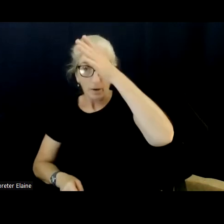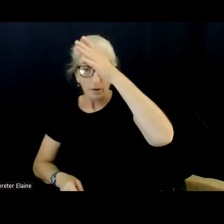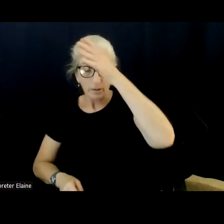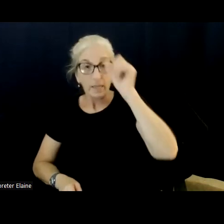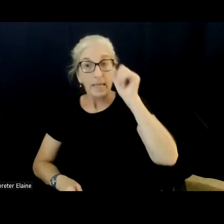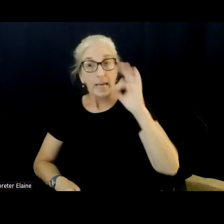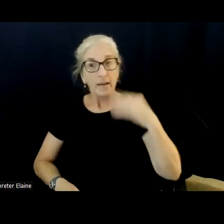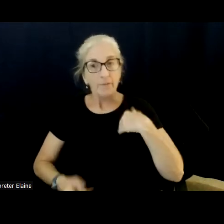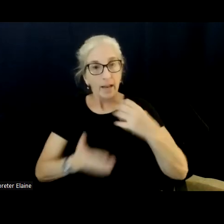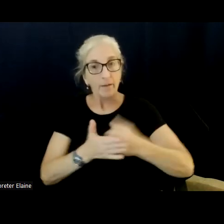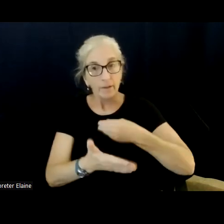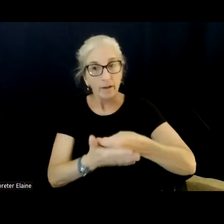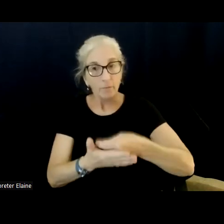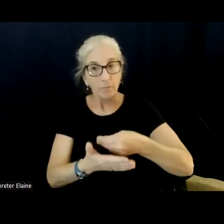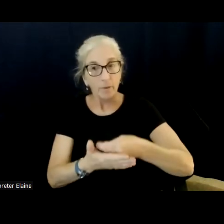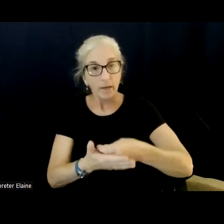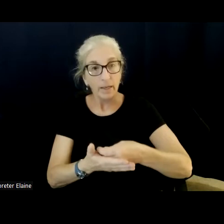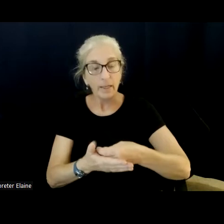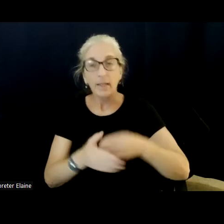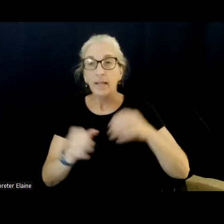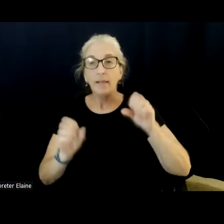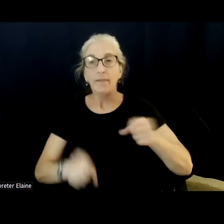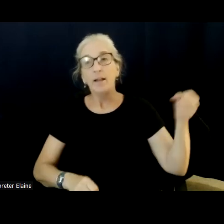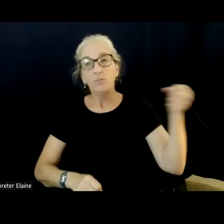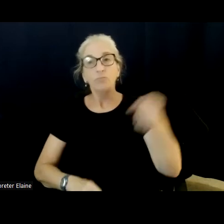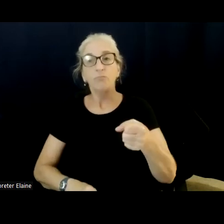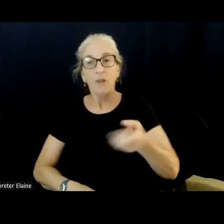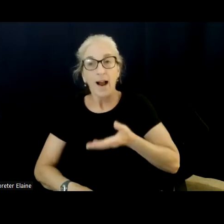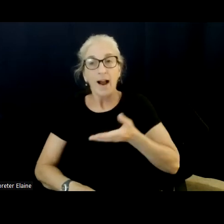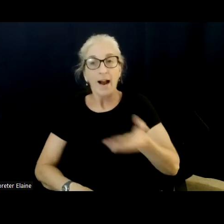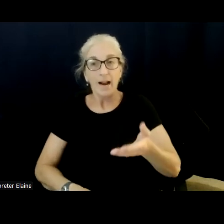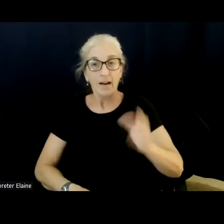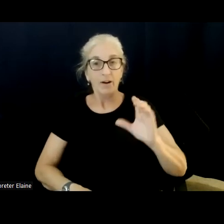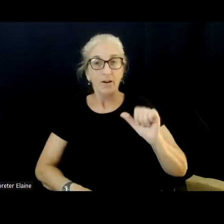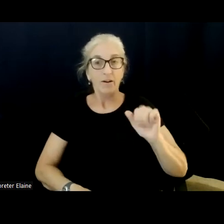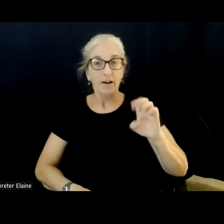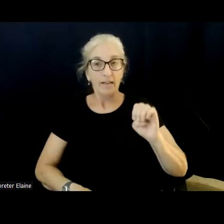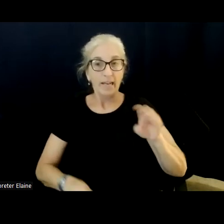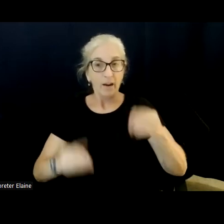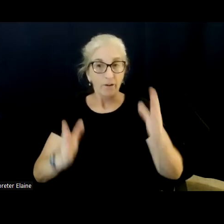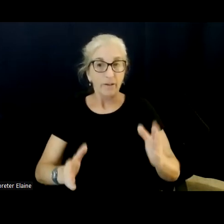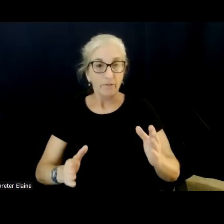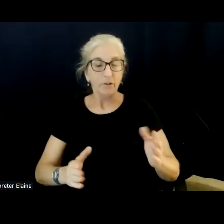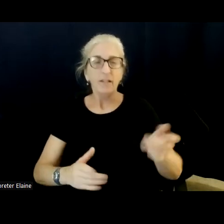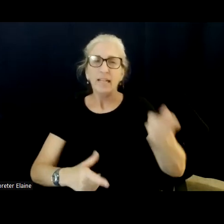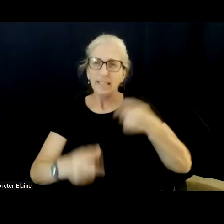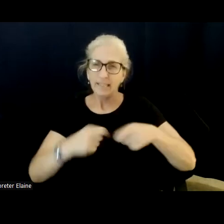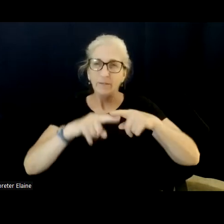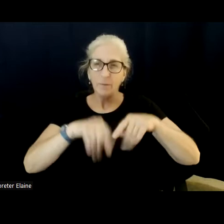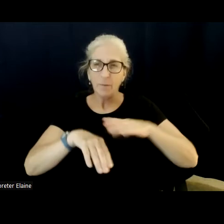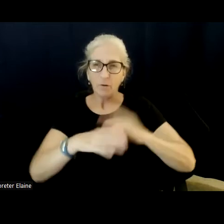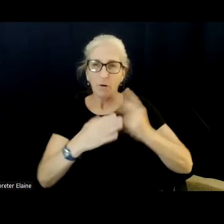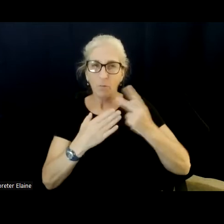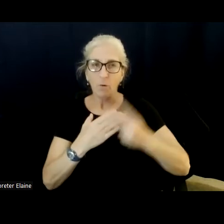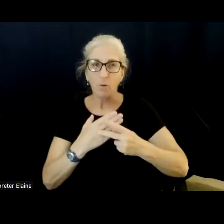could, you know, get their own caregiver instead of depending on the program. So the way that is right now,